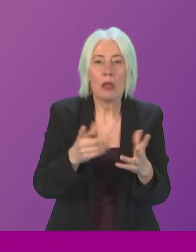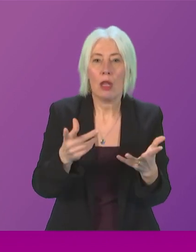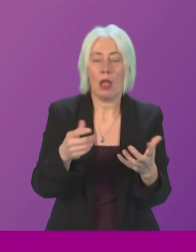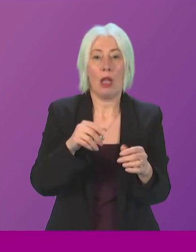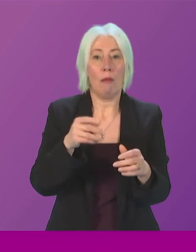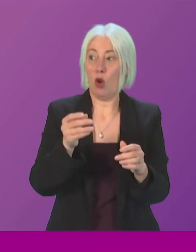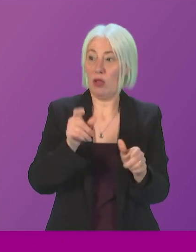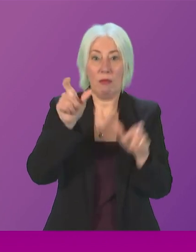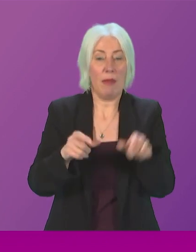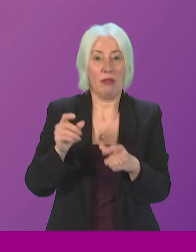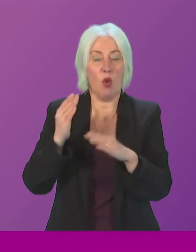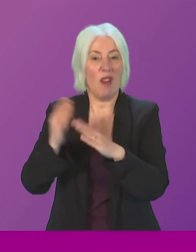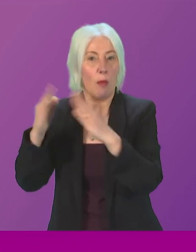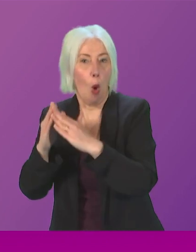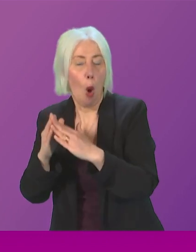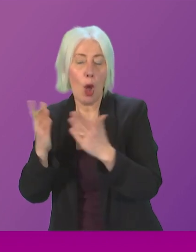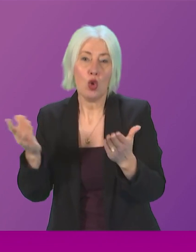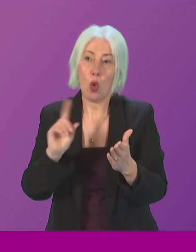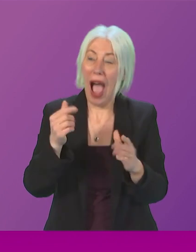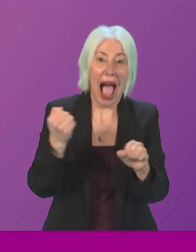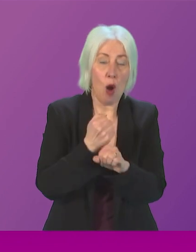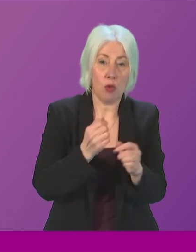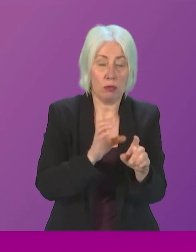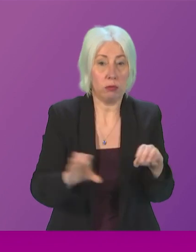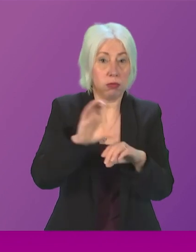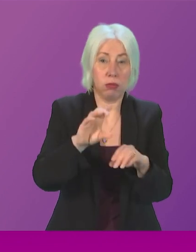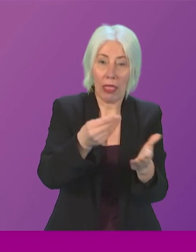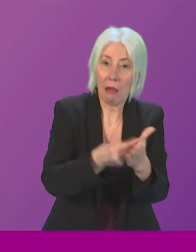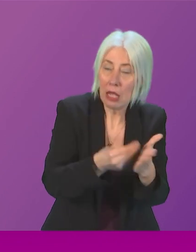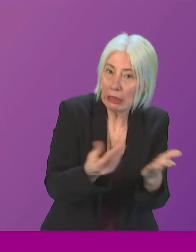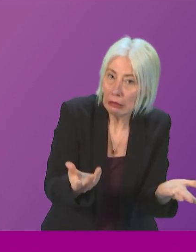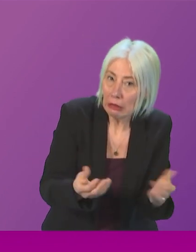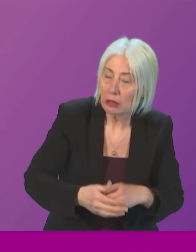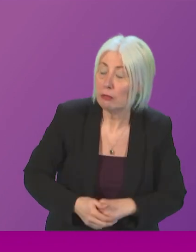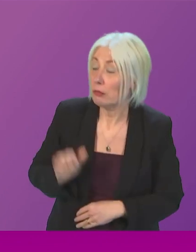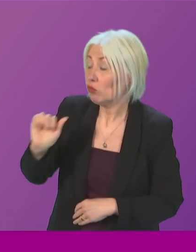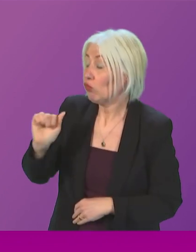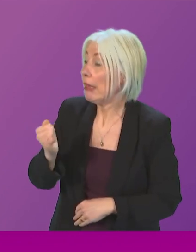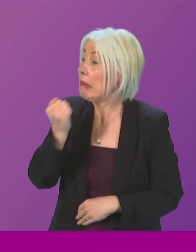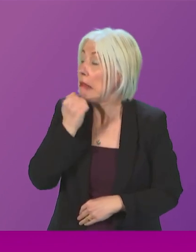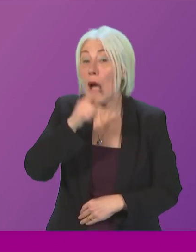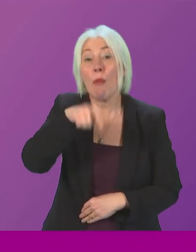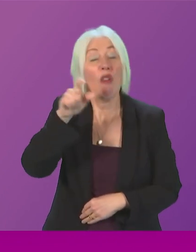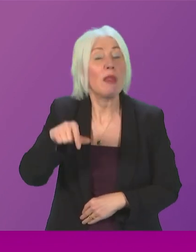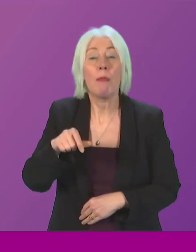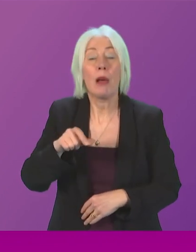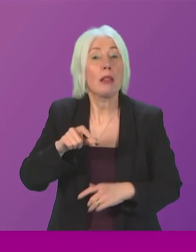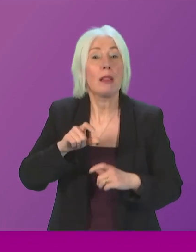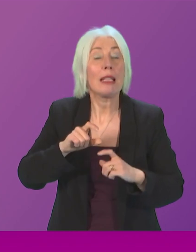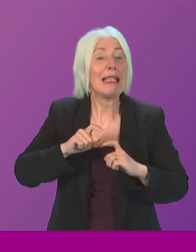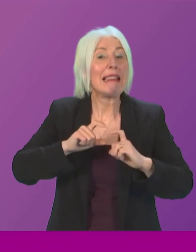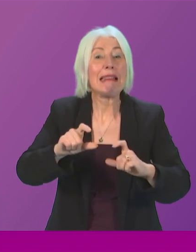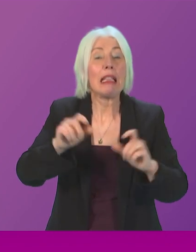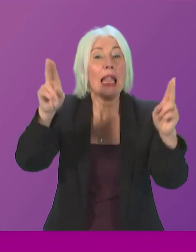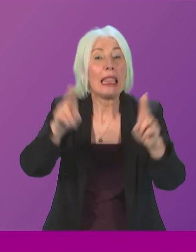made up first minister John Mason is absolutely right to raise the issues that he does clearly passenger numbers are still recovering from